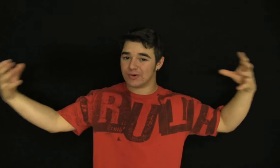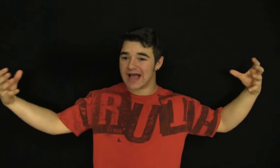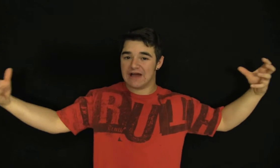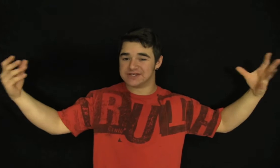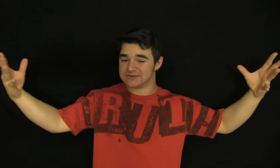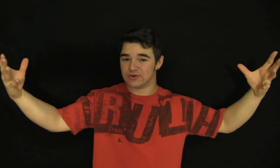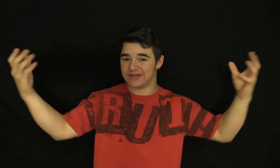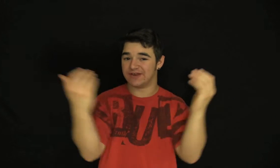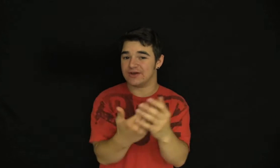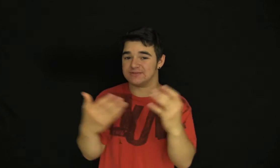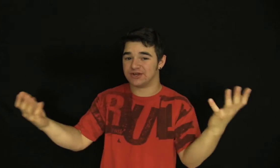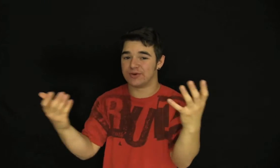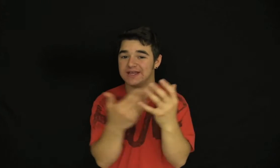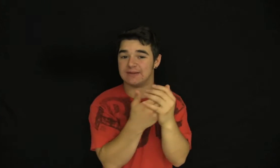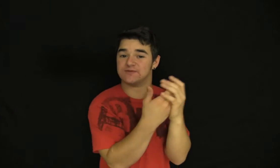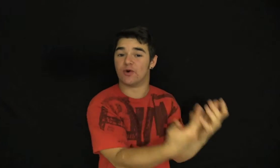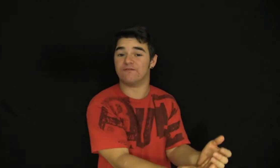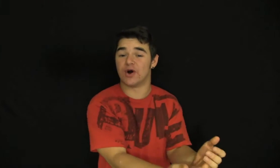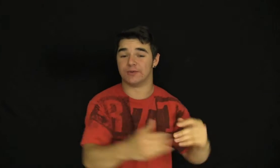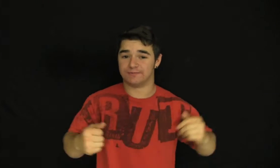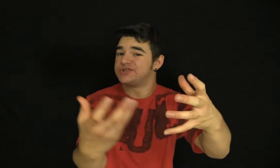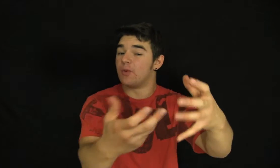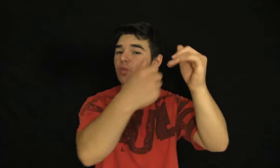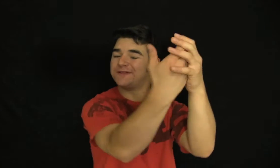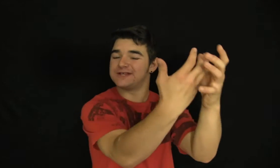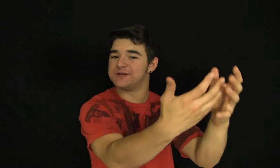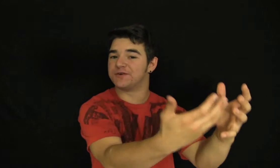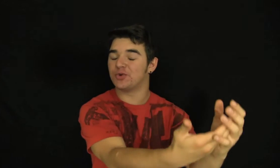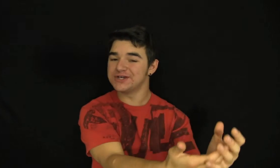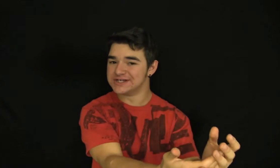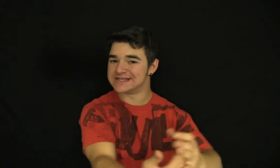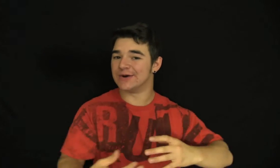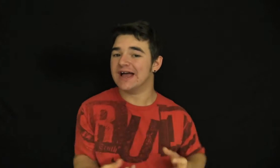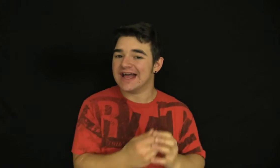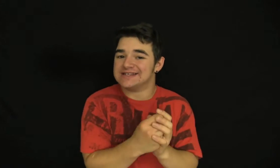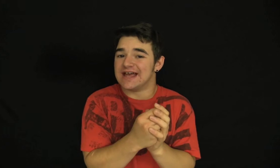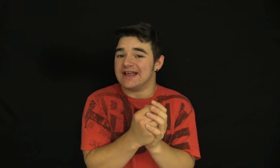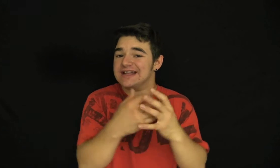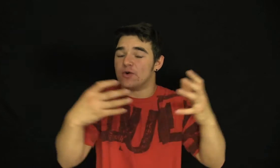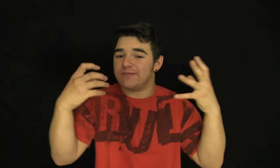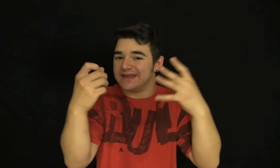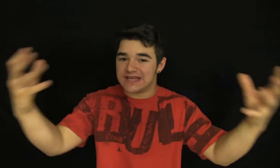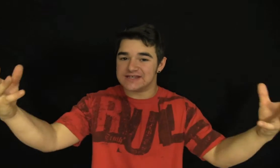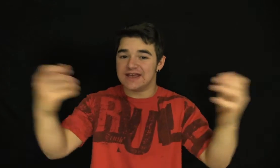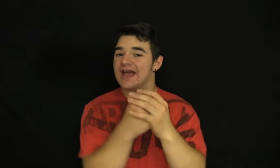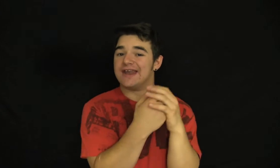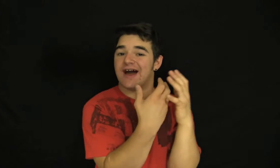have some schooling in video games to create games for a phone. So, what this means for Christians, though, is that it's going to be easy and not